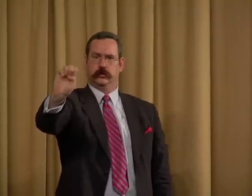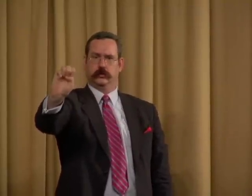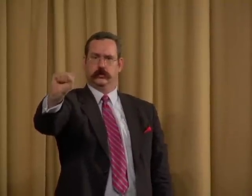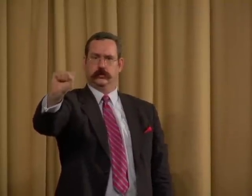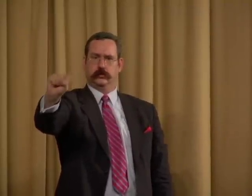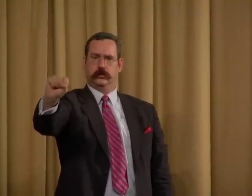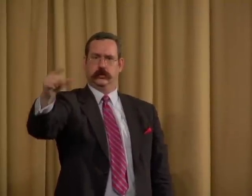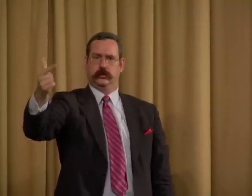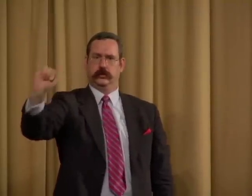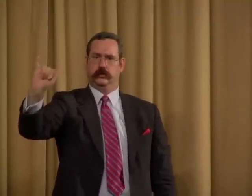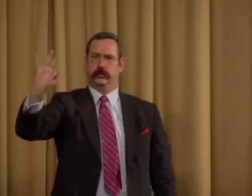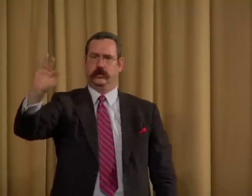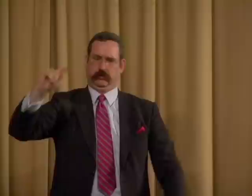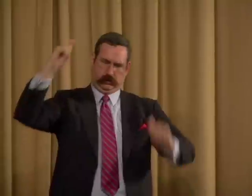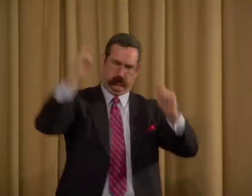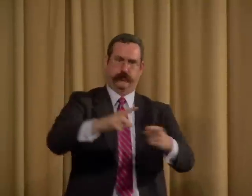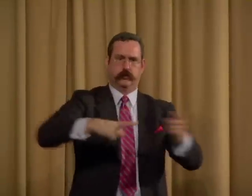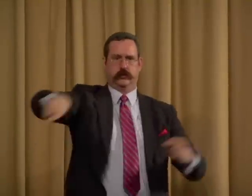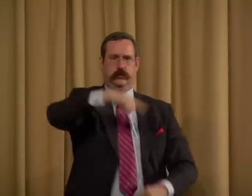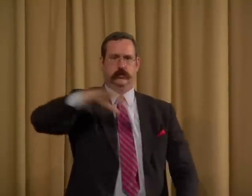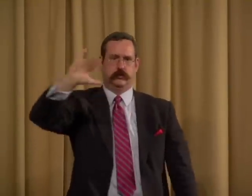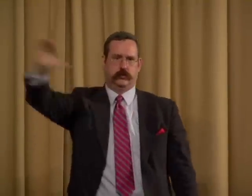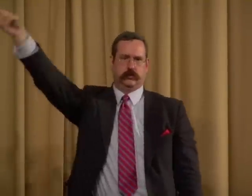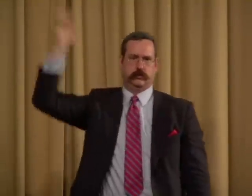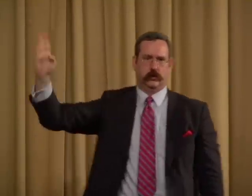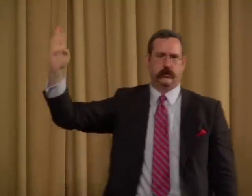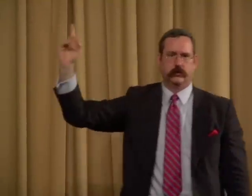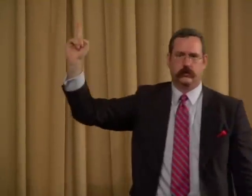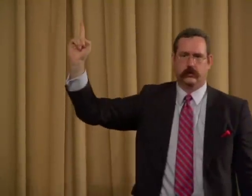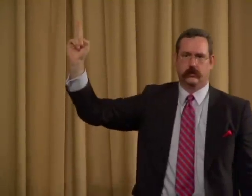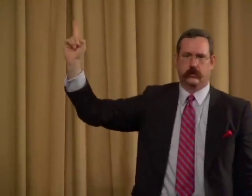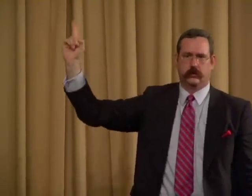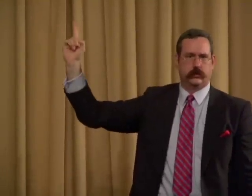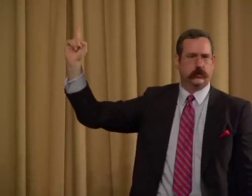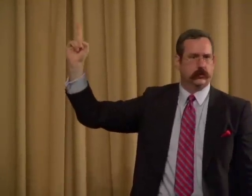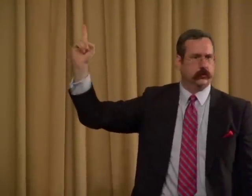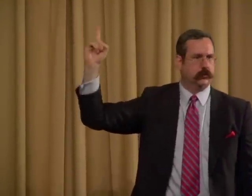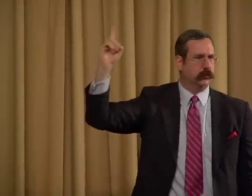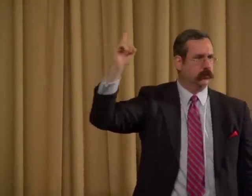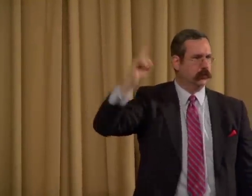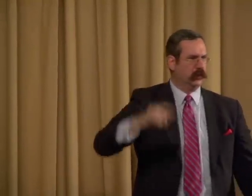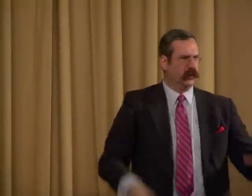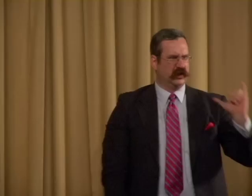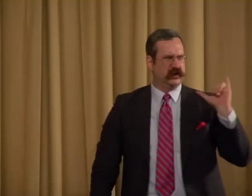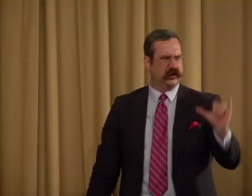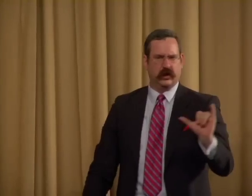was noblest, a noblest gift to us from God.